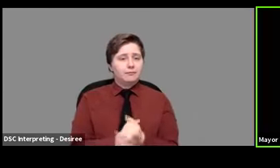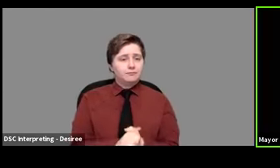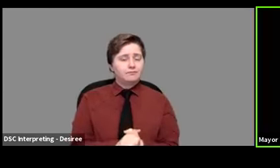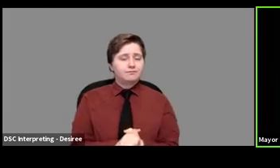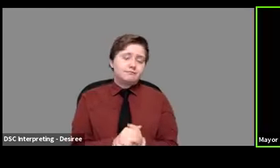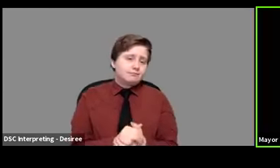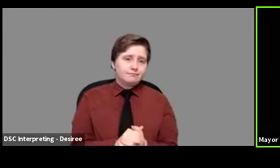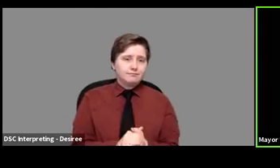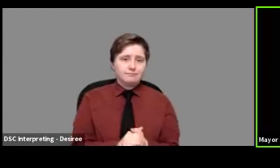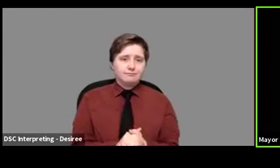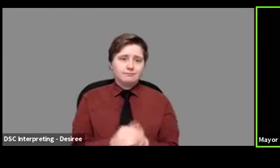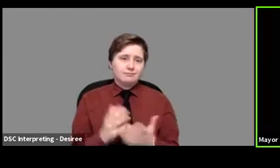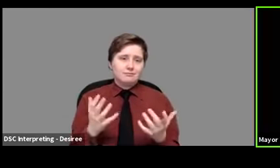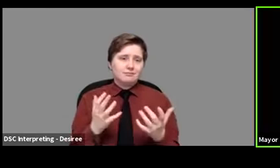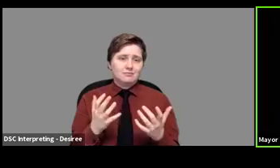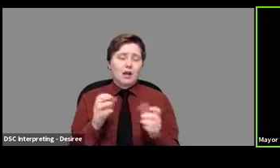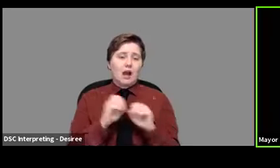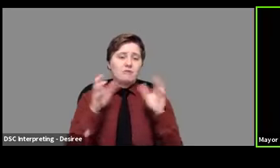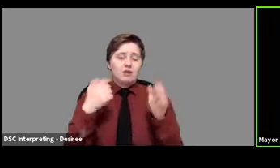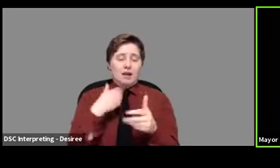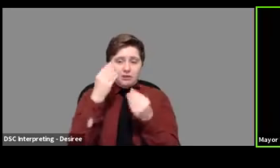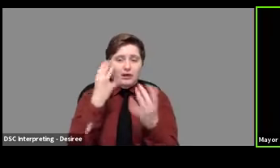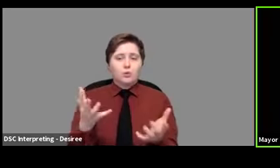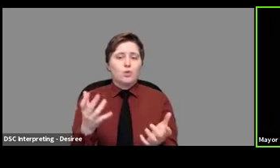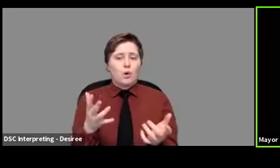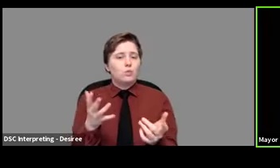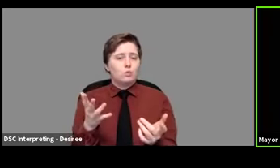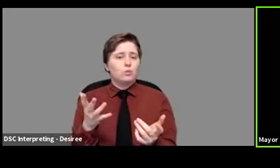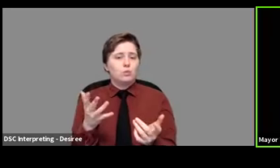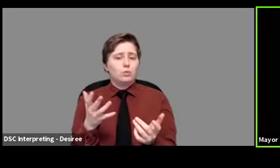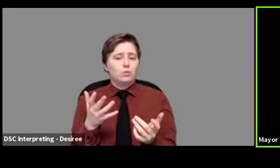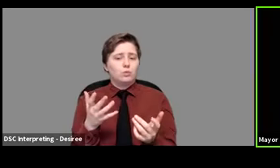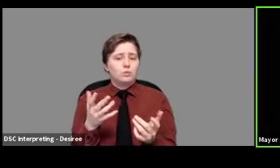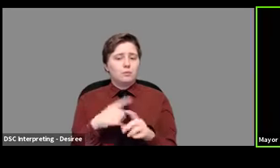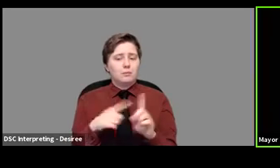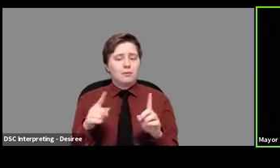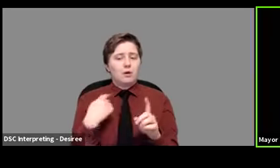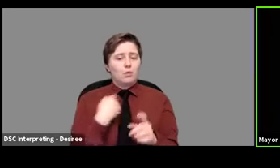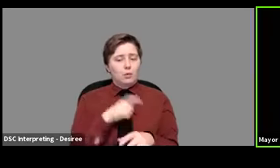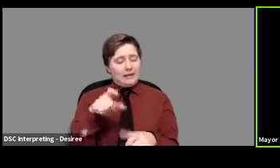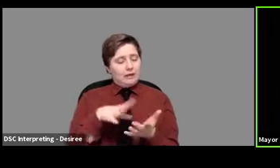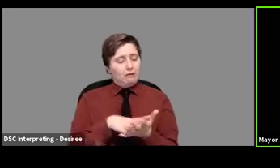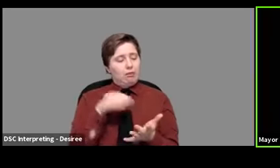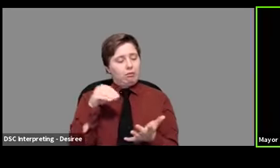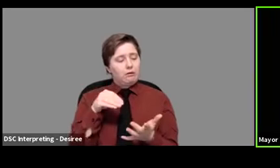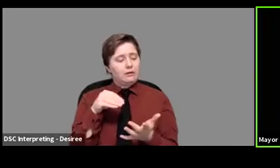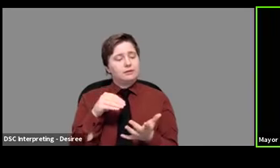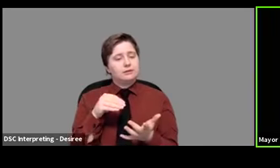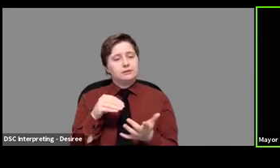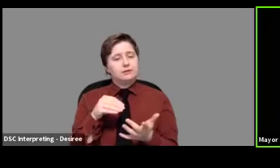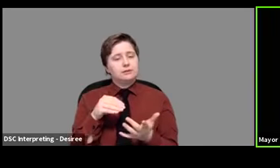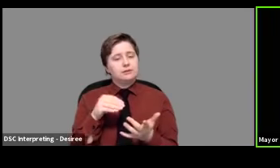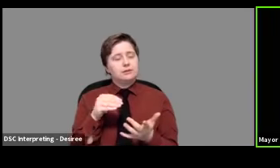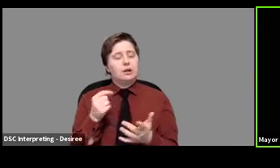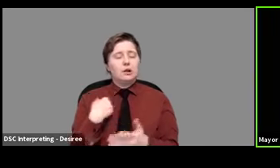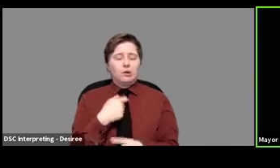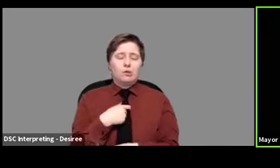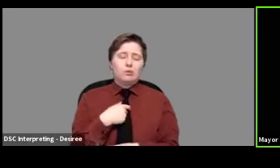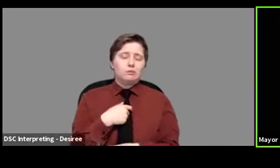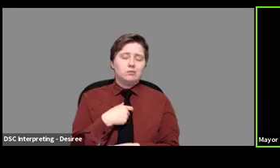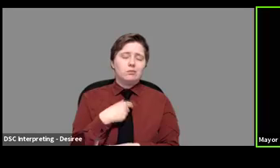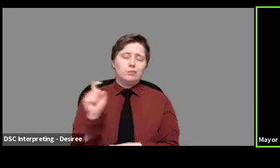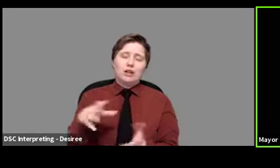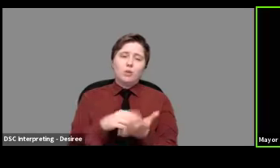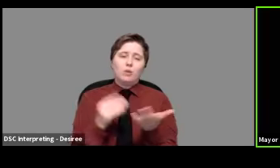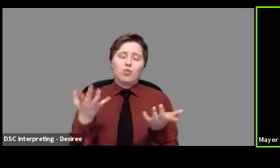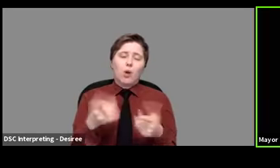and so that's how I would answer that. Well, I obviously will keep you updated. Um, but we have to learn, um, we have to learn from what